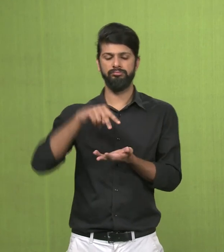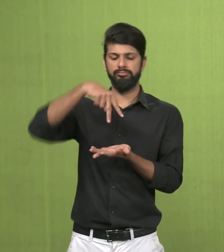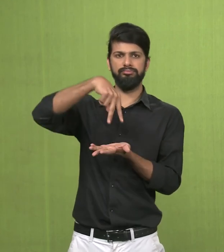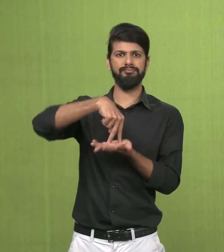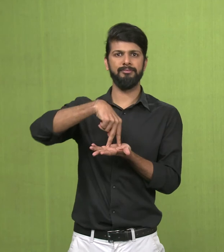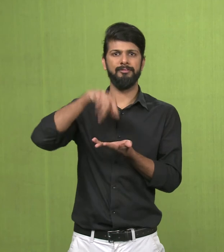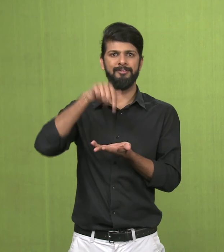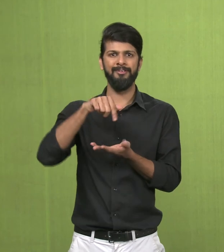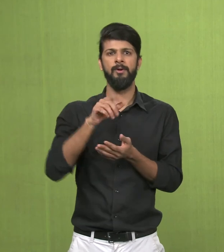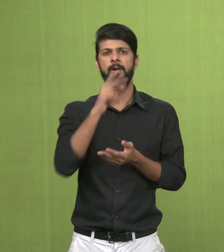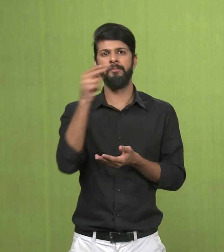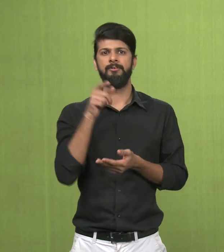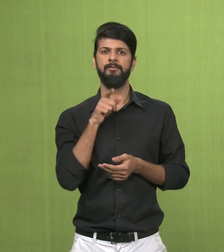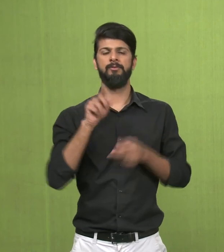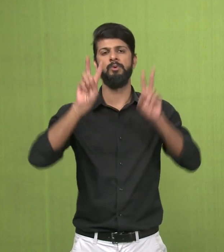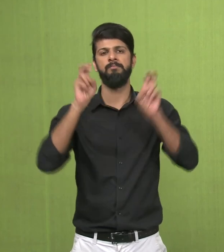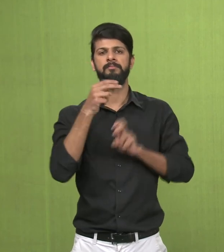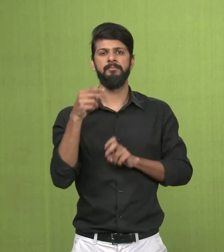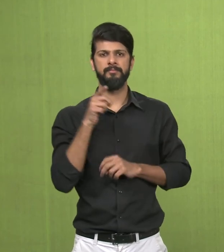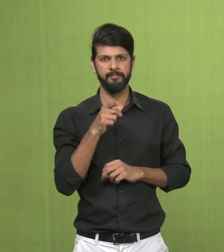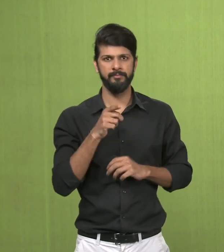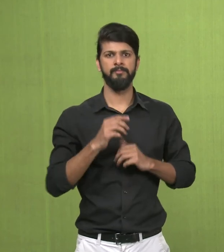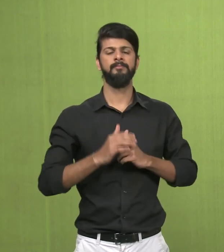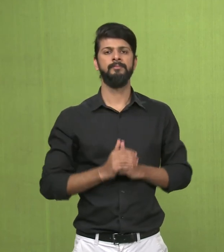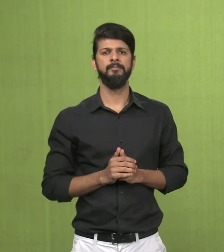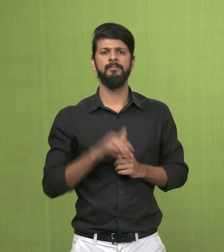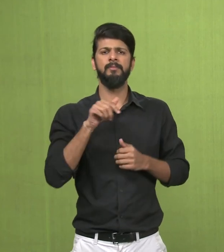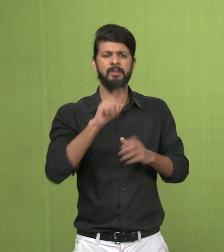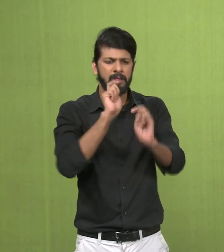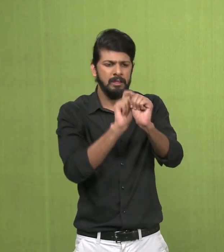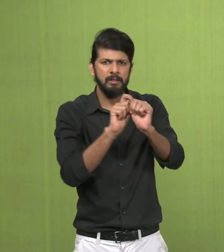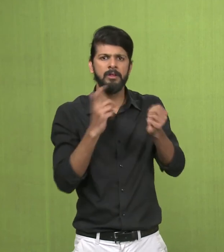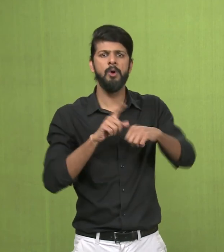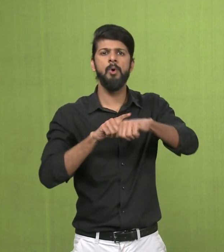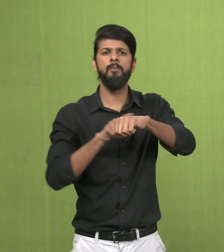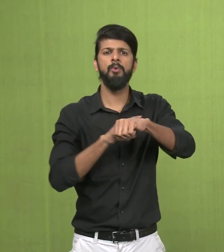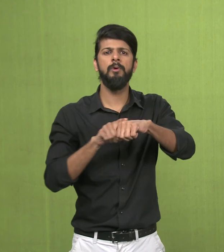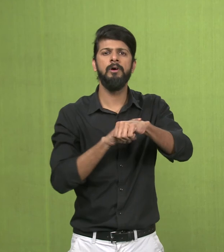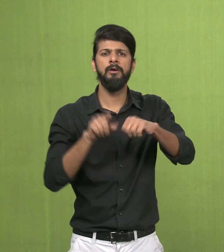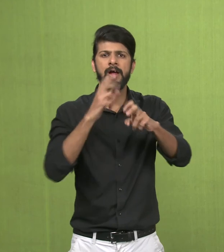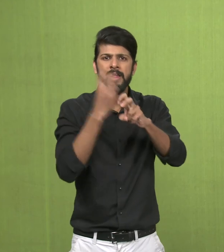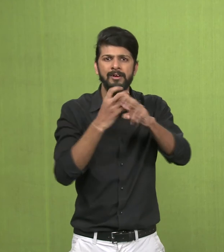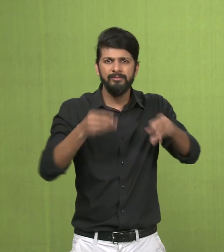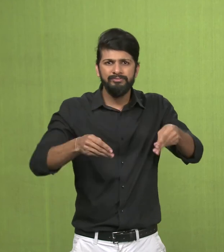The third sculpture is the Standing Buddha. The medium is grey